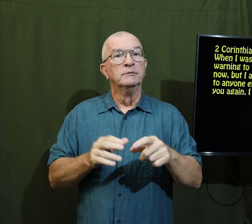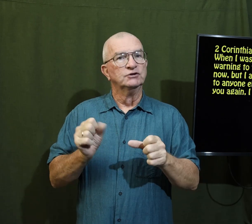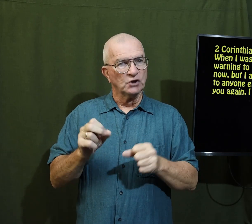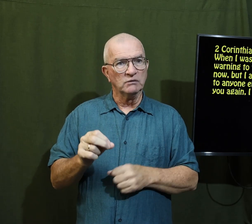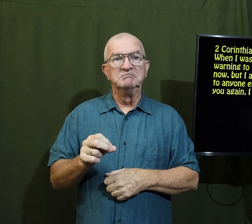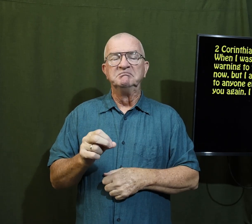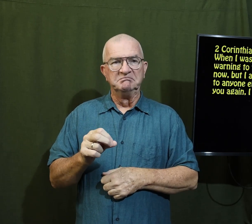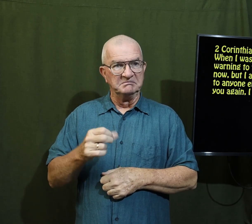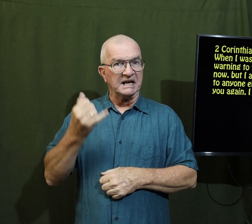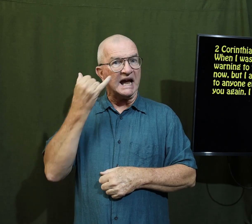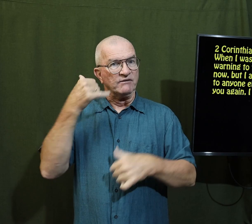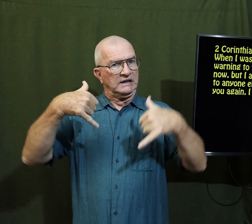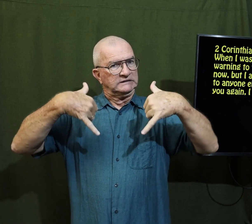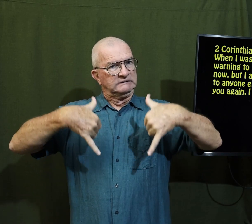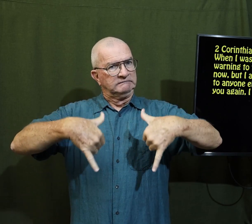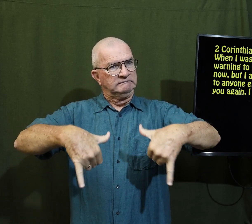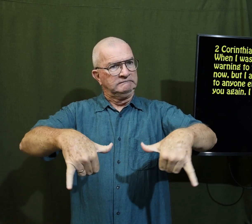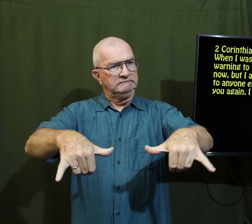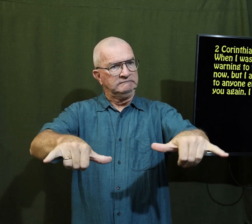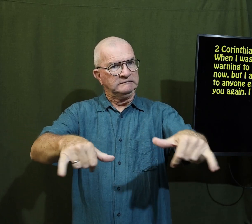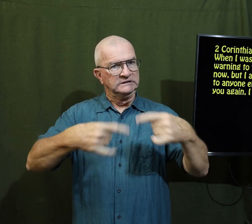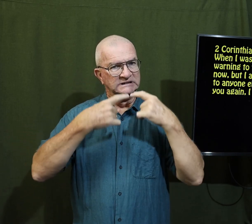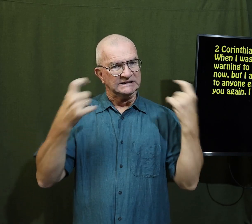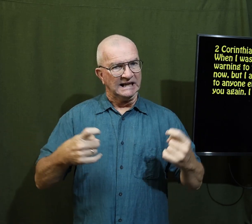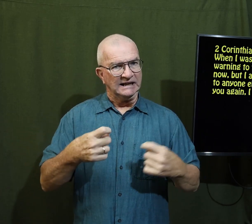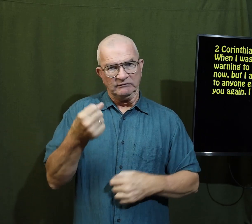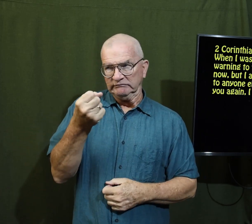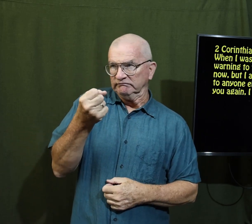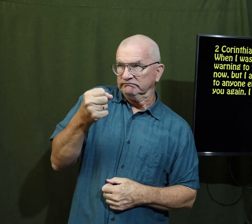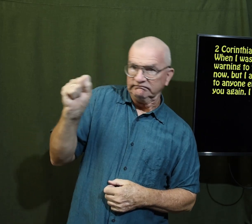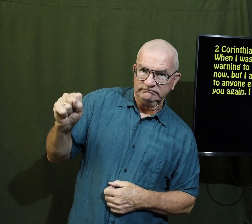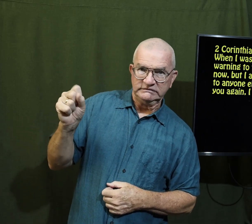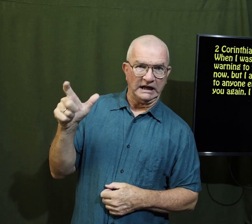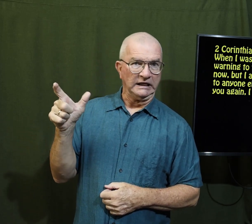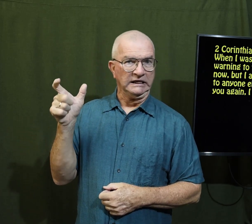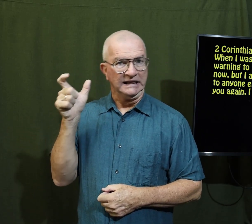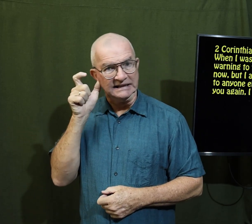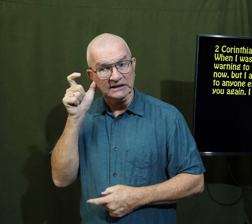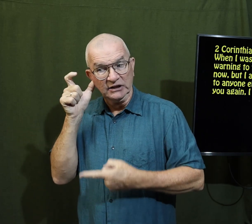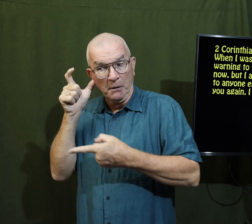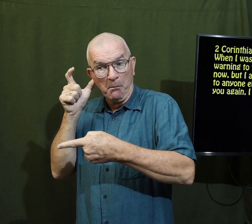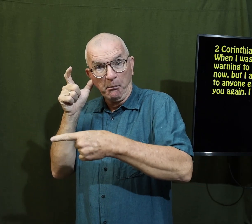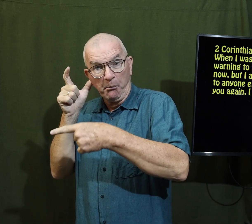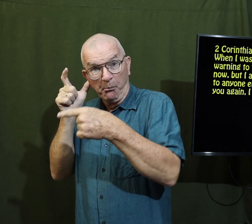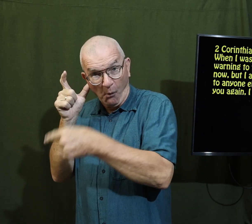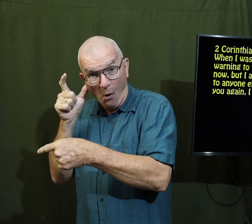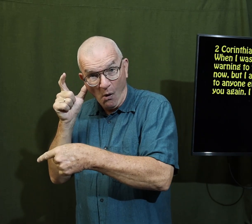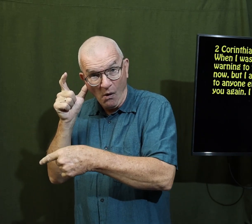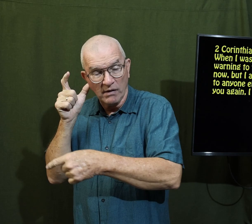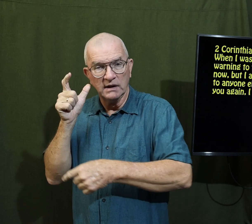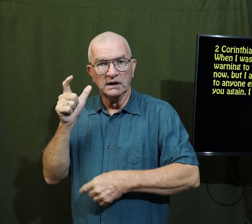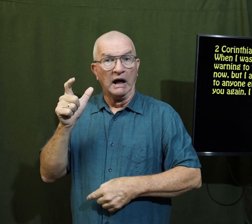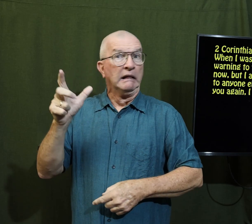He warned them so that if they still sin and rebel or refuse to listen